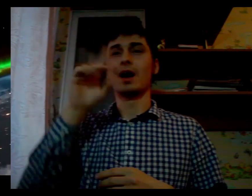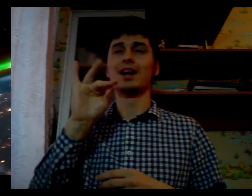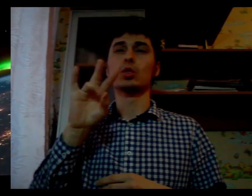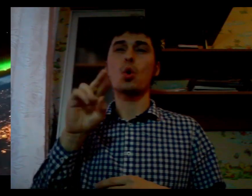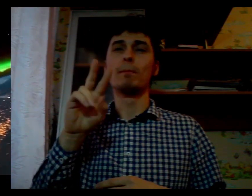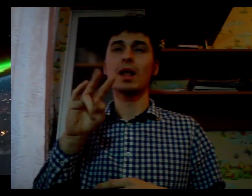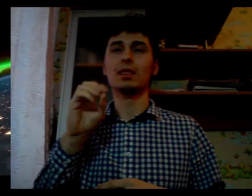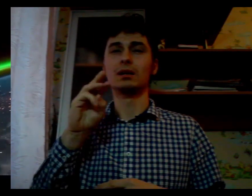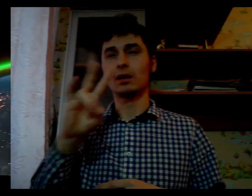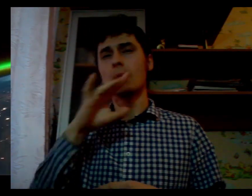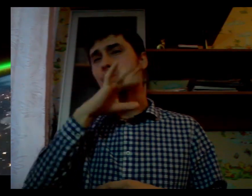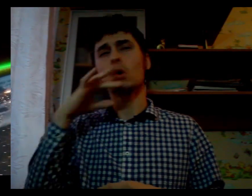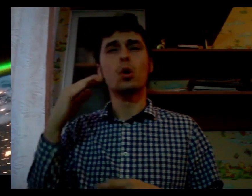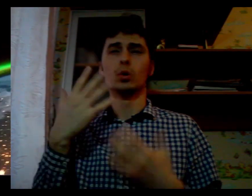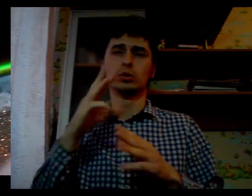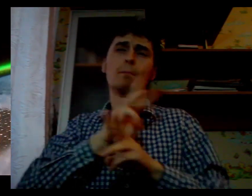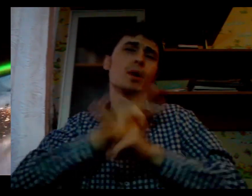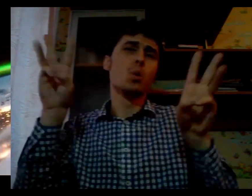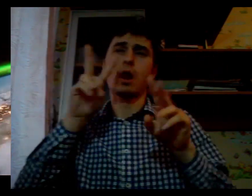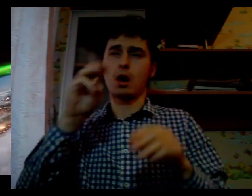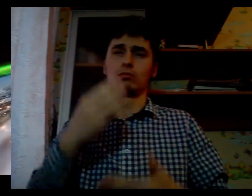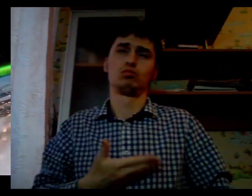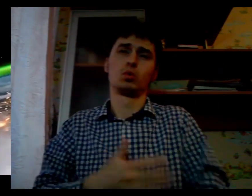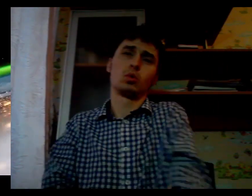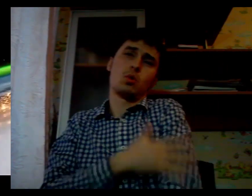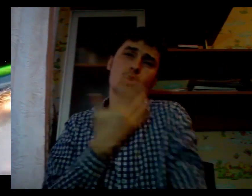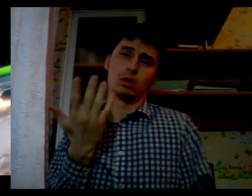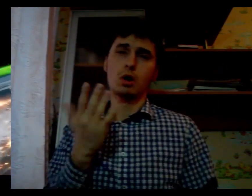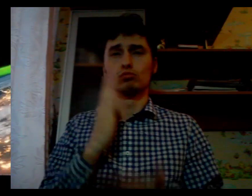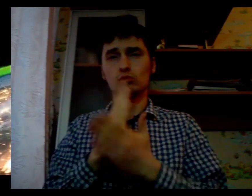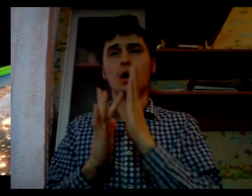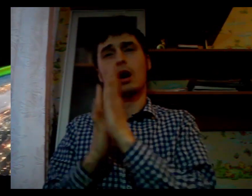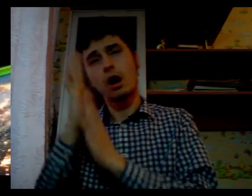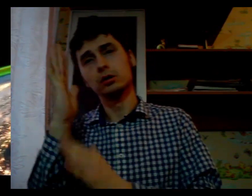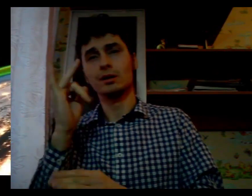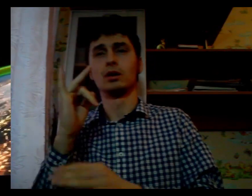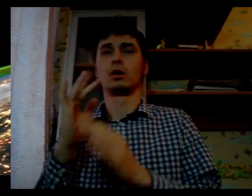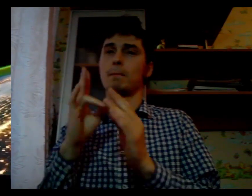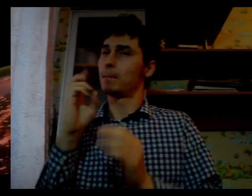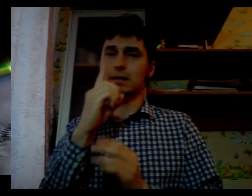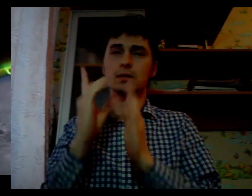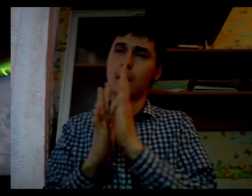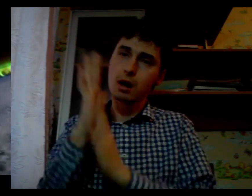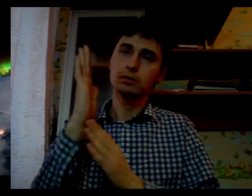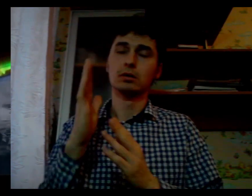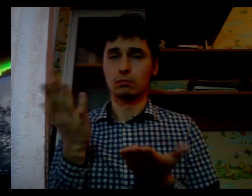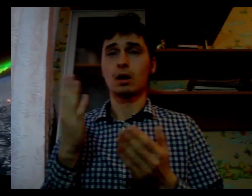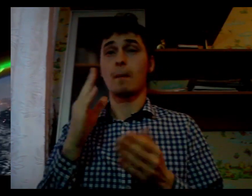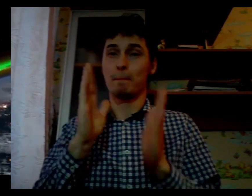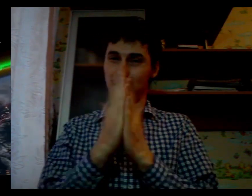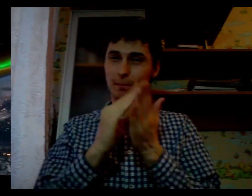Realizing this goal will require an intrapreneurial spirit, an a new generation of scientists in a...